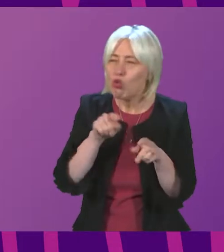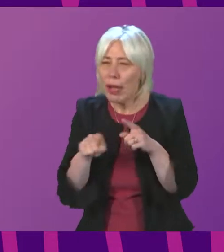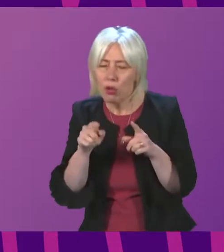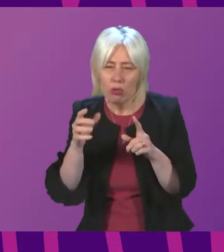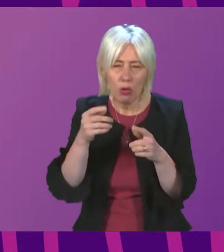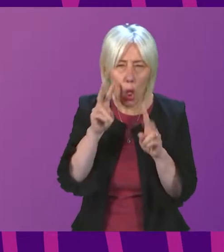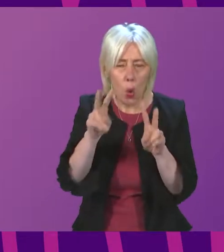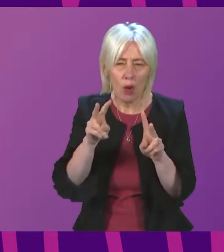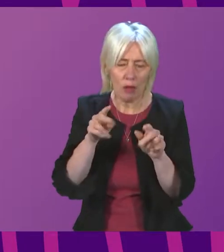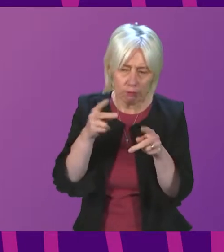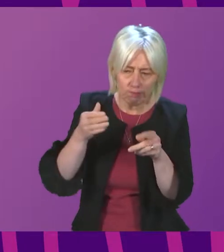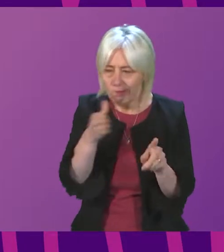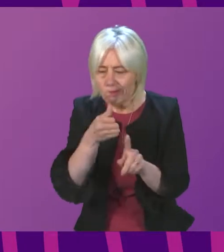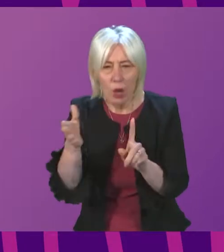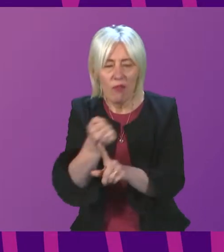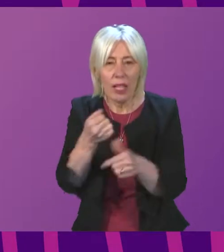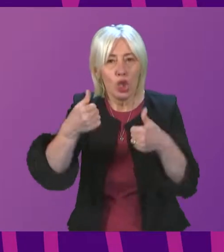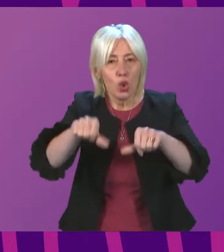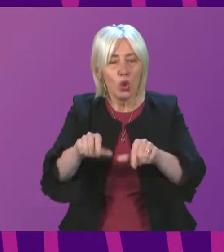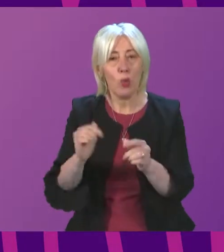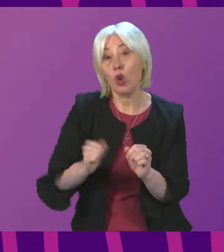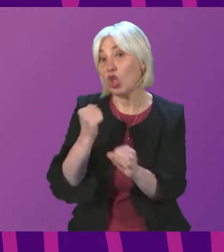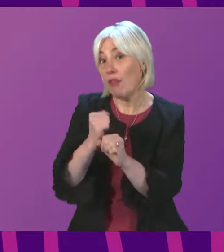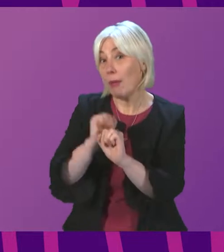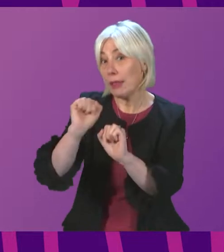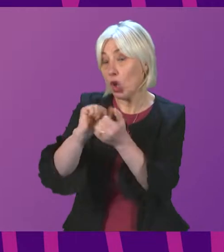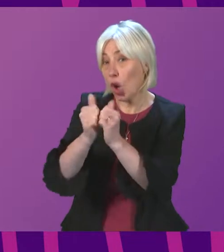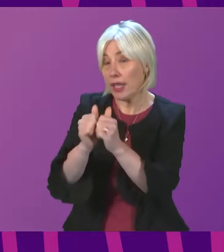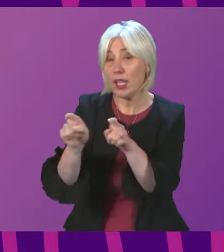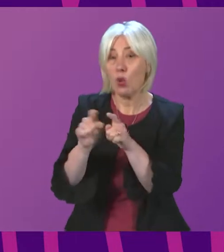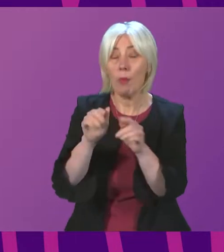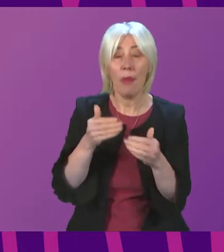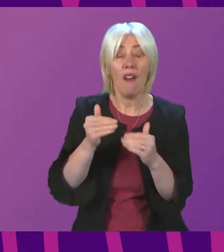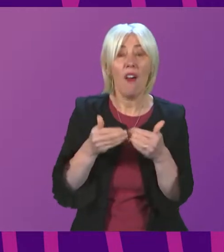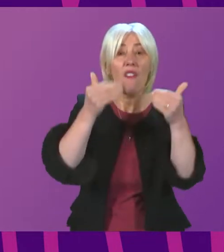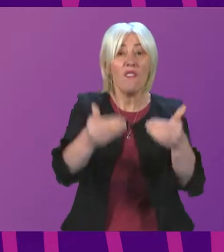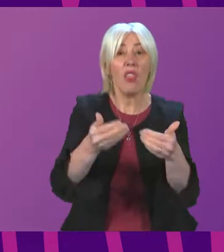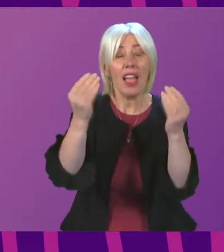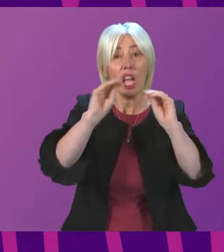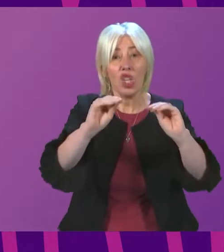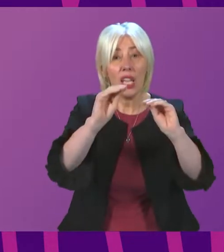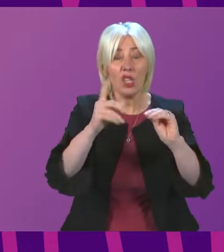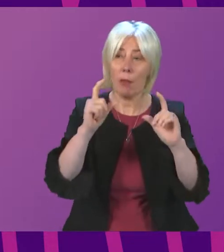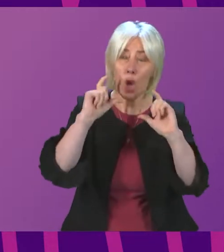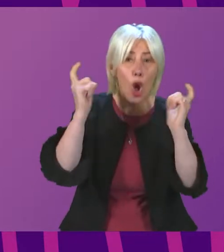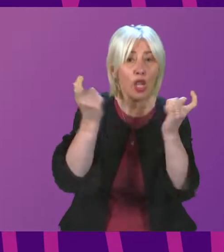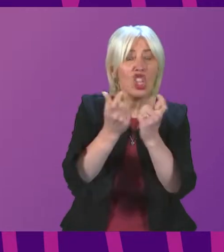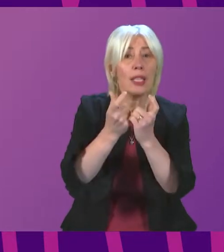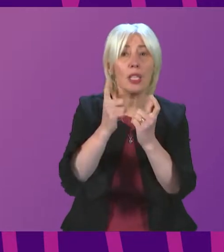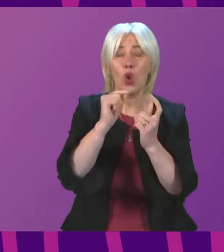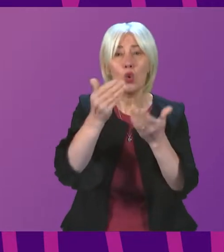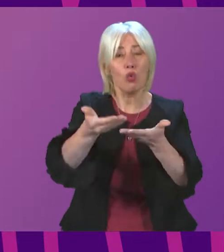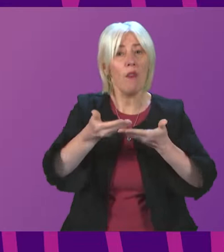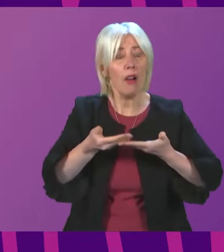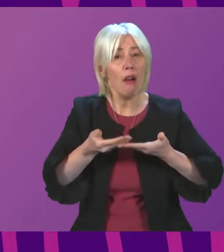route to a solution um with scottish government colleagues it might also be worth trying to engage with the further education sector perhaps certain colleges who might be able to offer